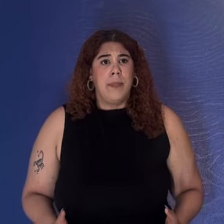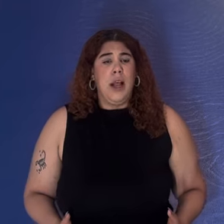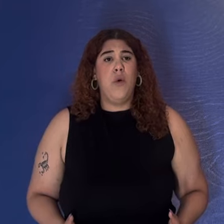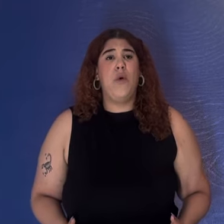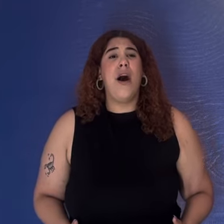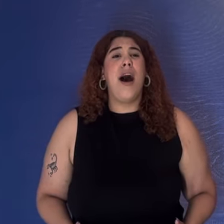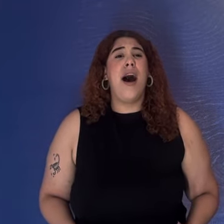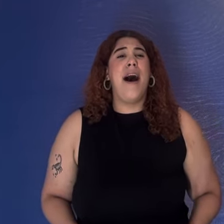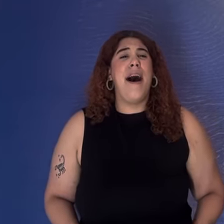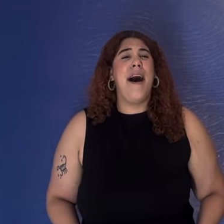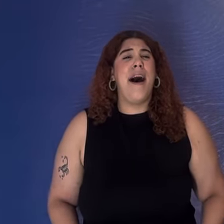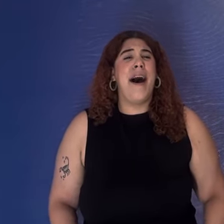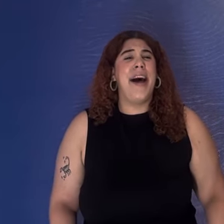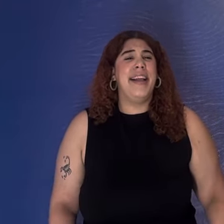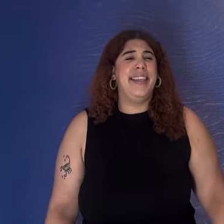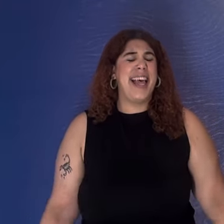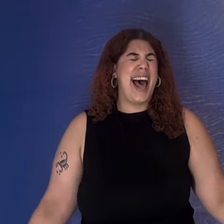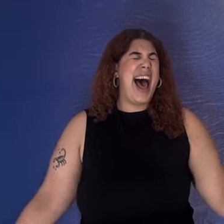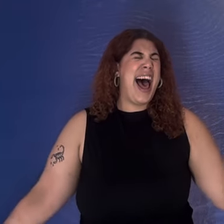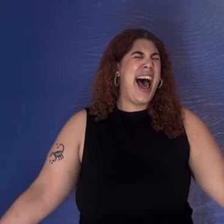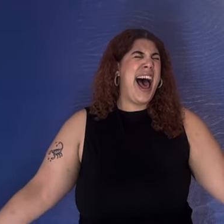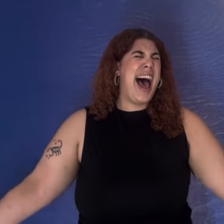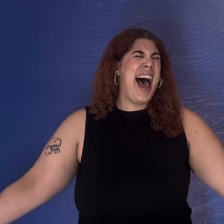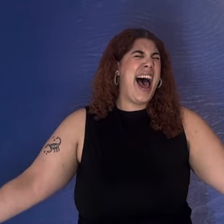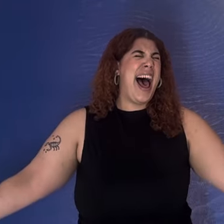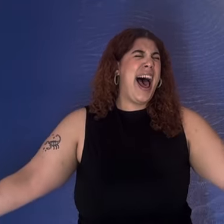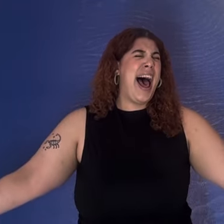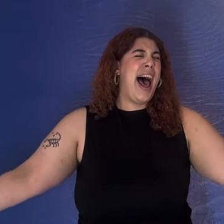One day And